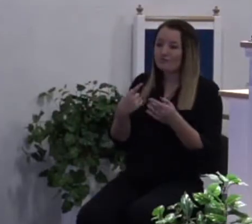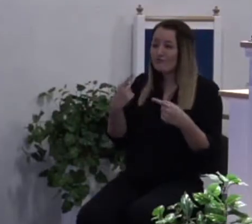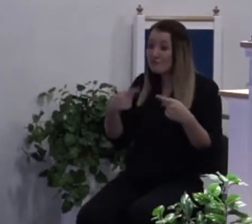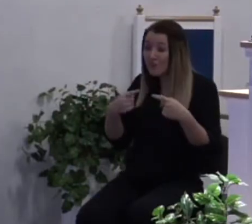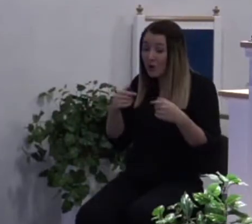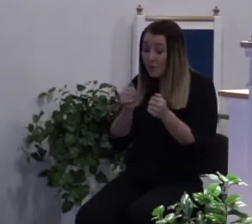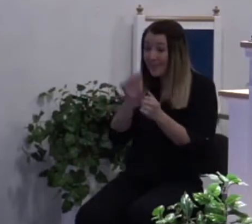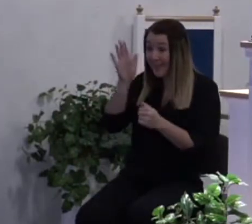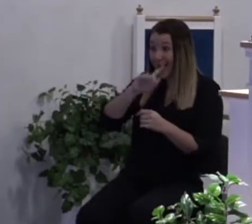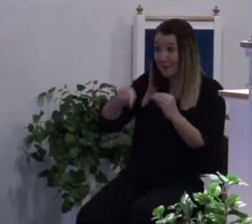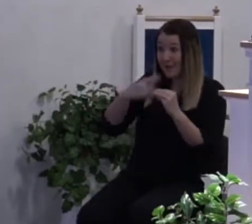ahead and do that.